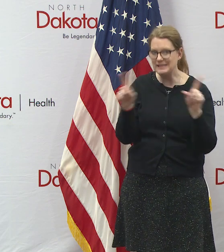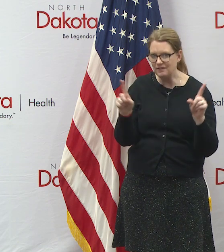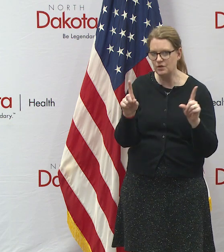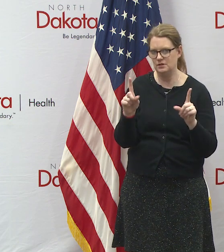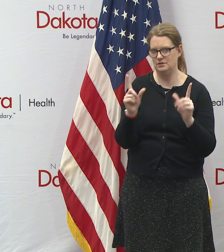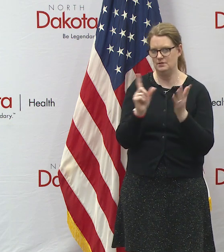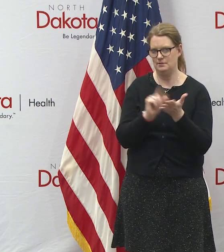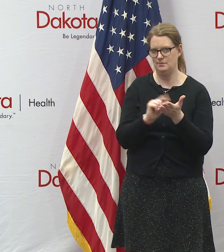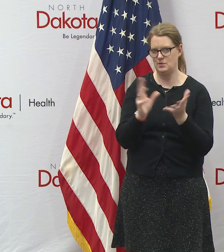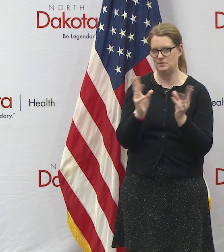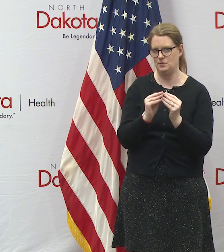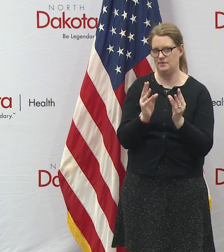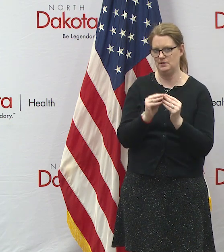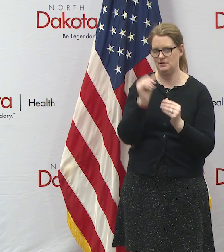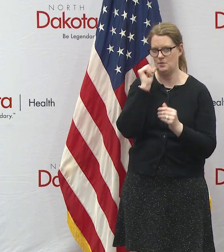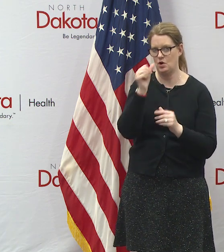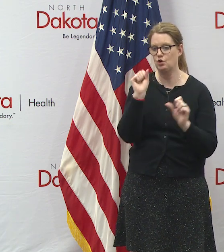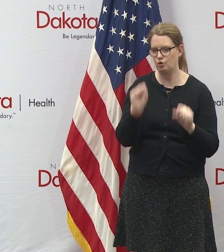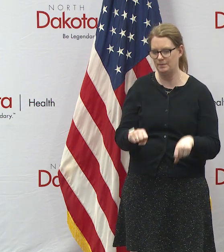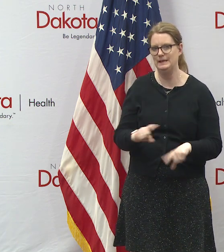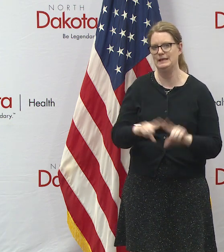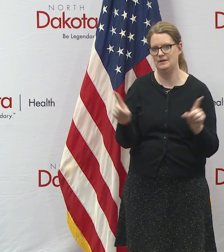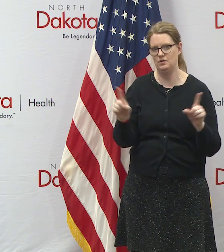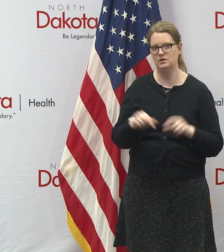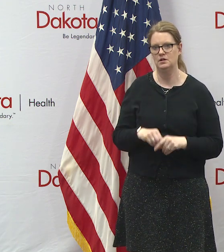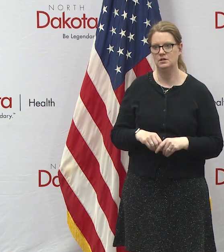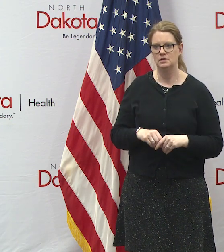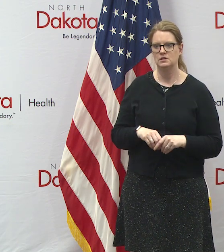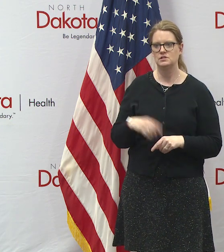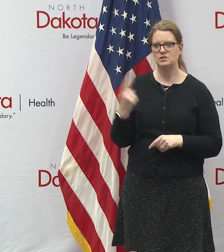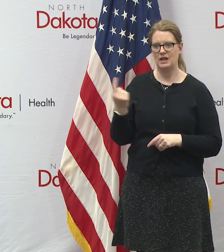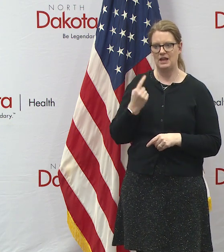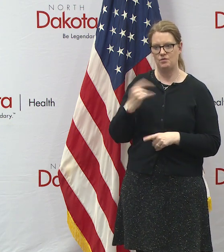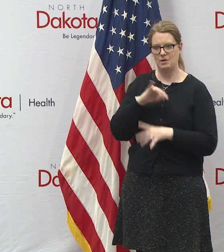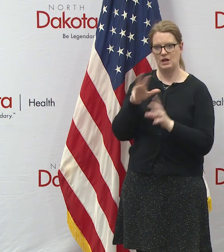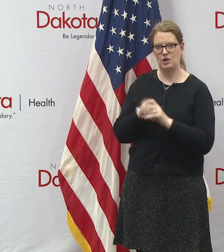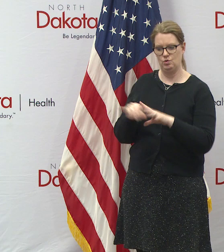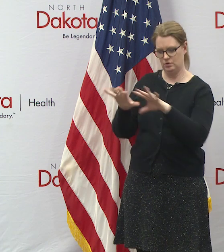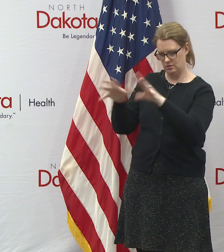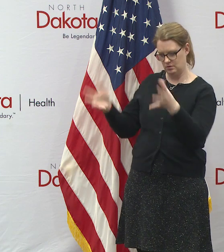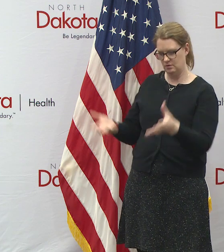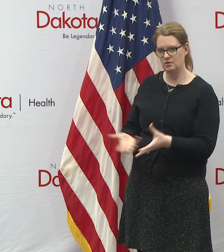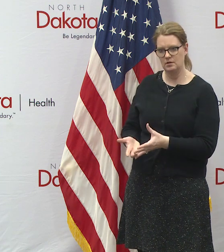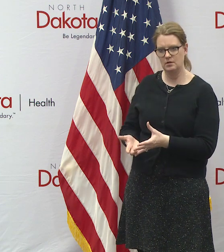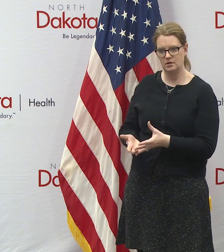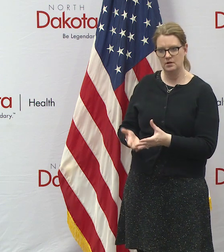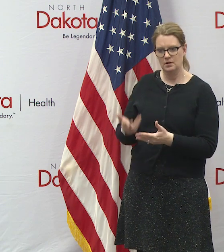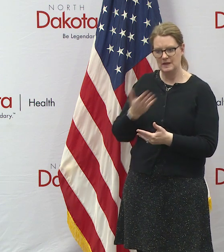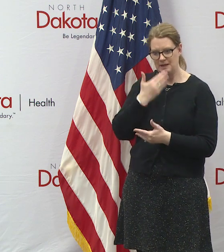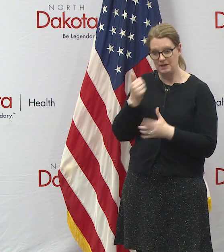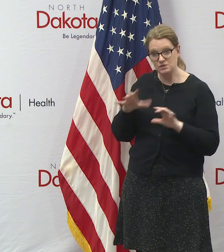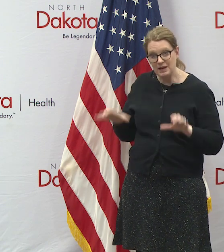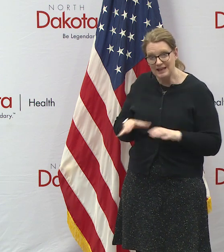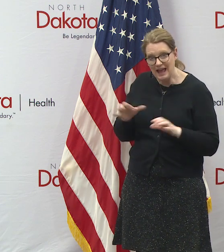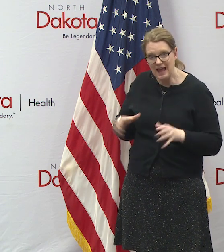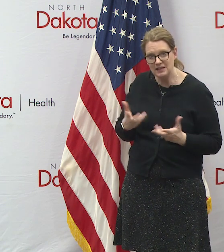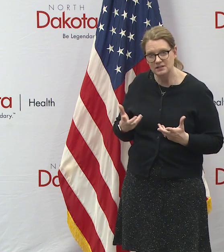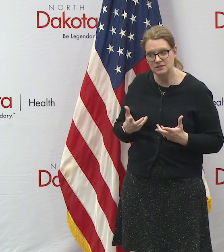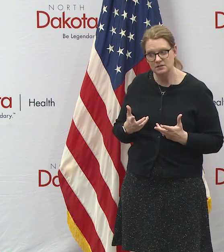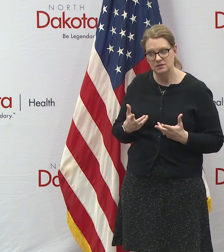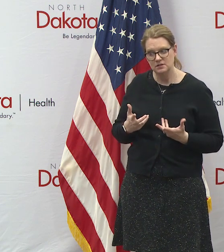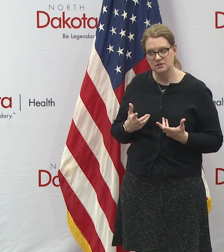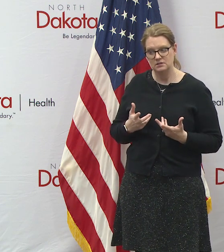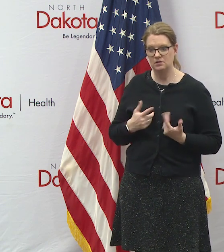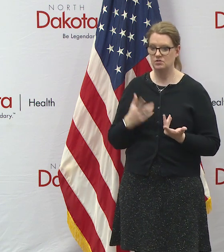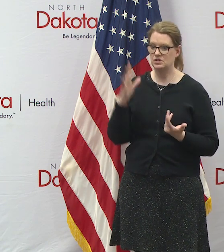again we would just ask everybody to that's in that bucket to uh you know the best way to to act is when you're waiting for your test is